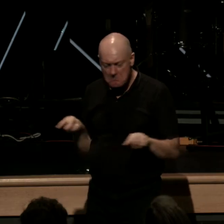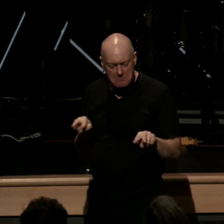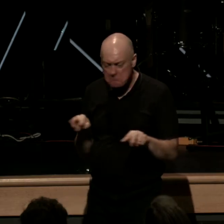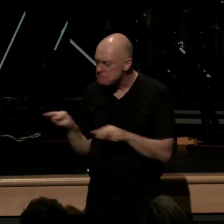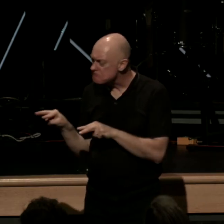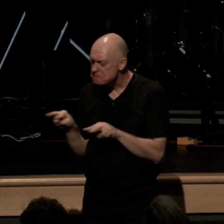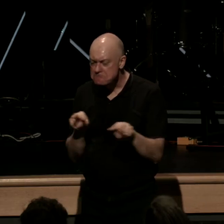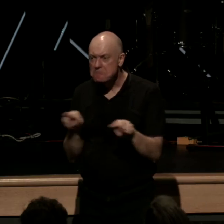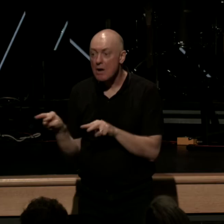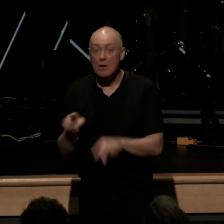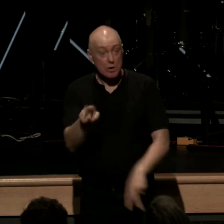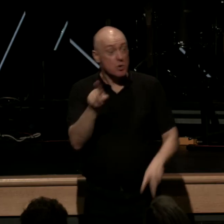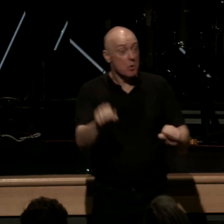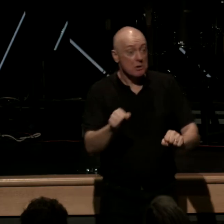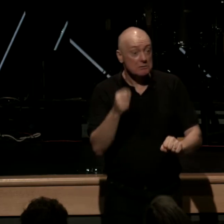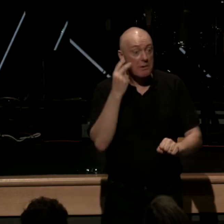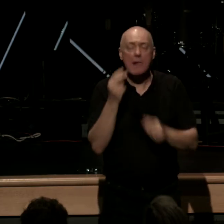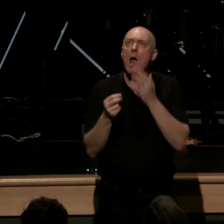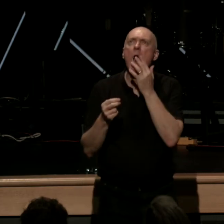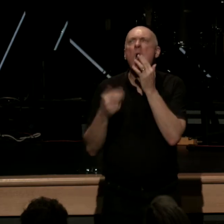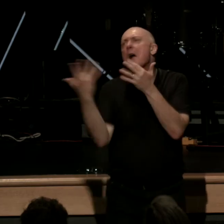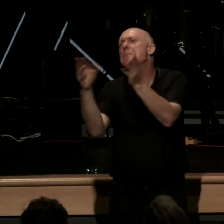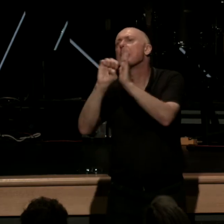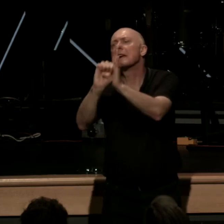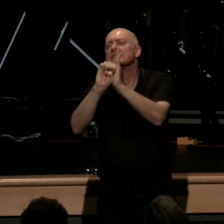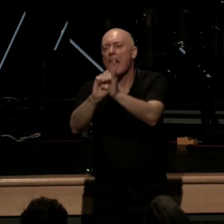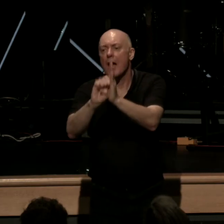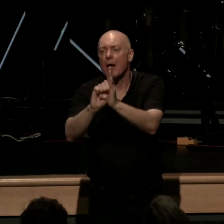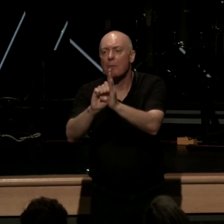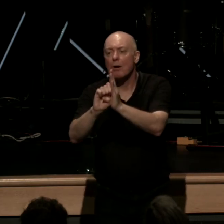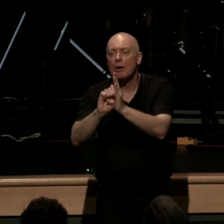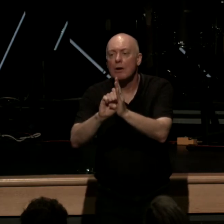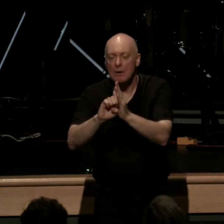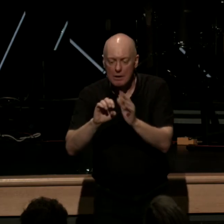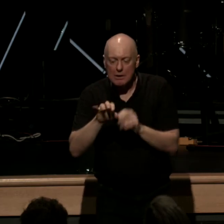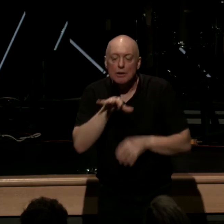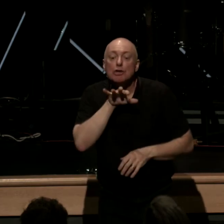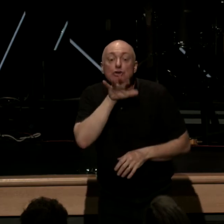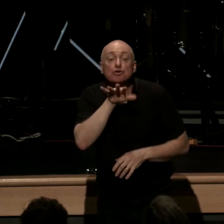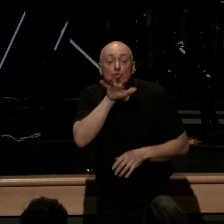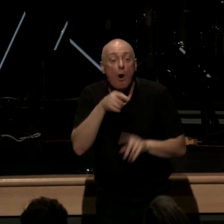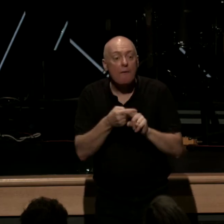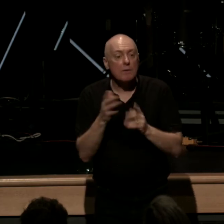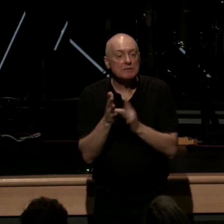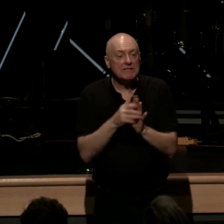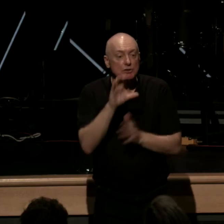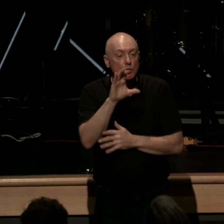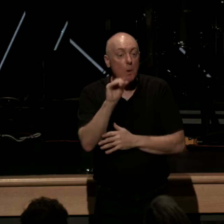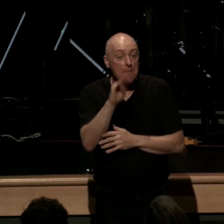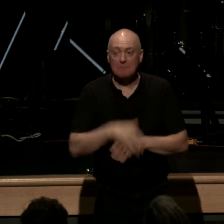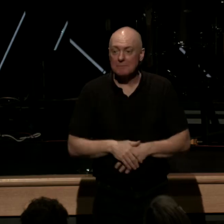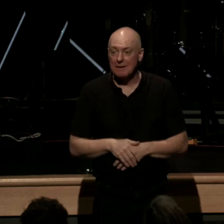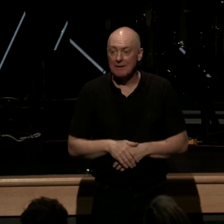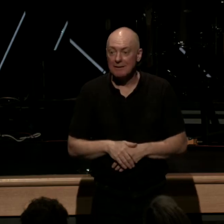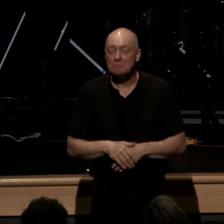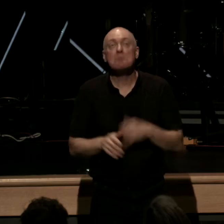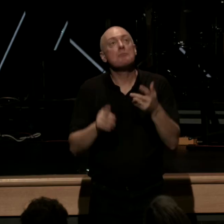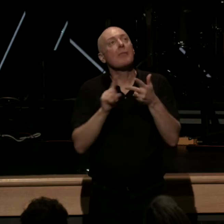the relics you could see the following you could see a wisp of straw from the crib of Jesus you could see a strand